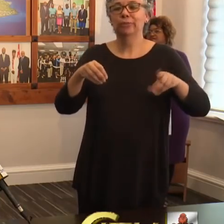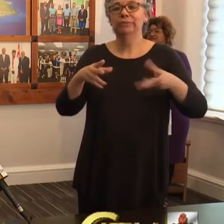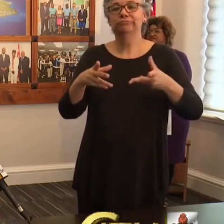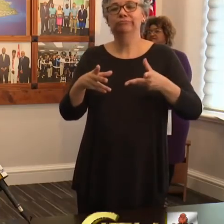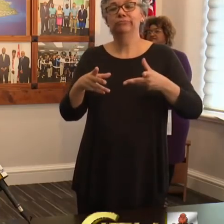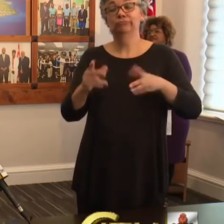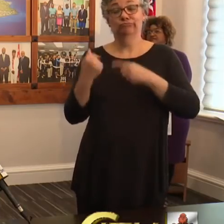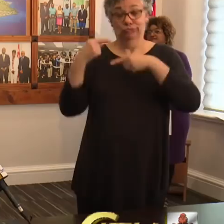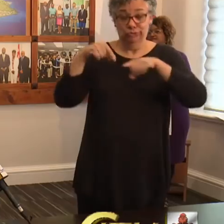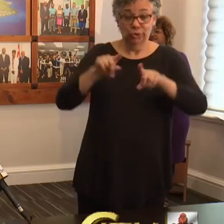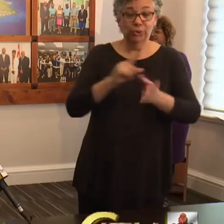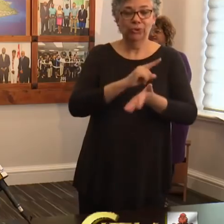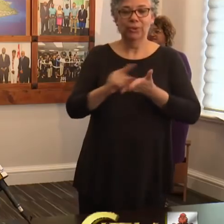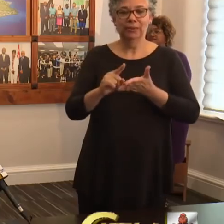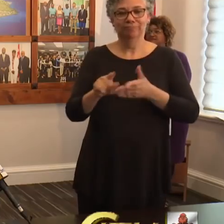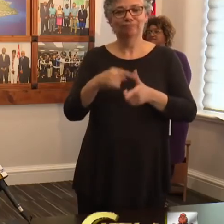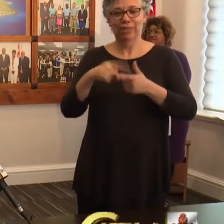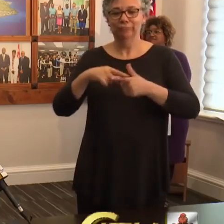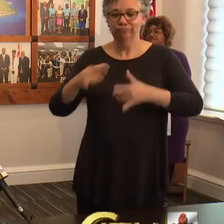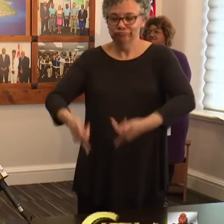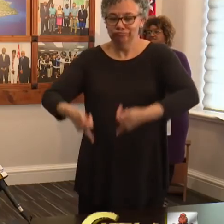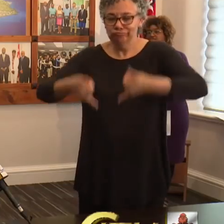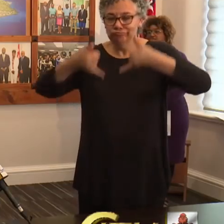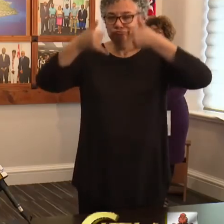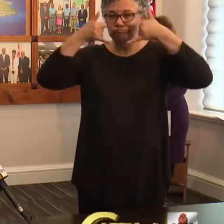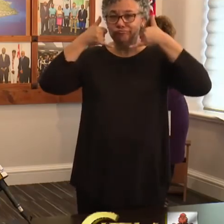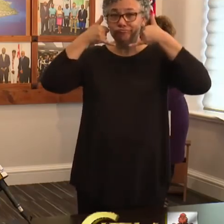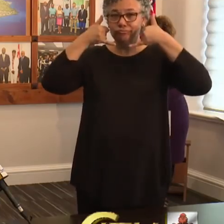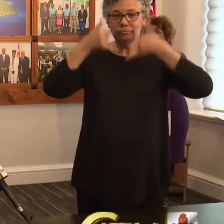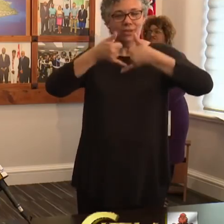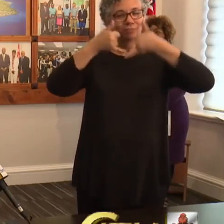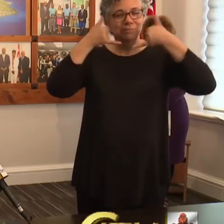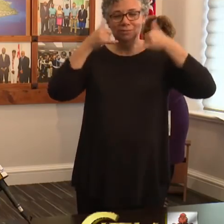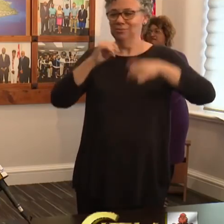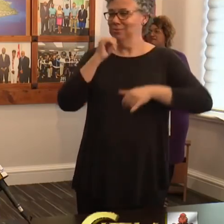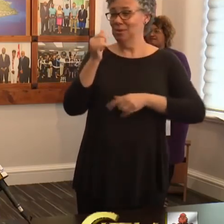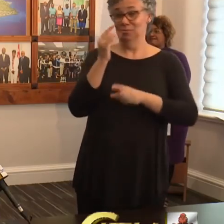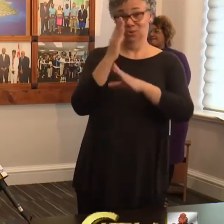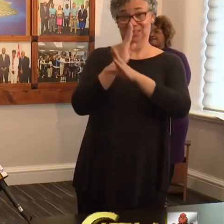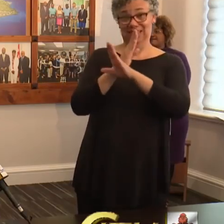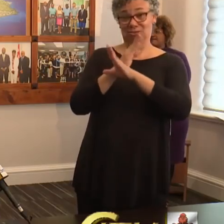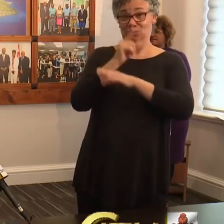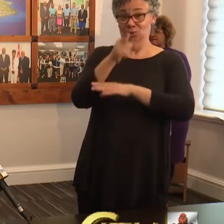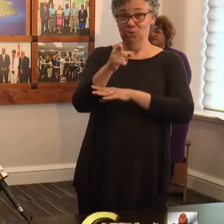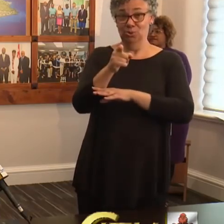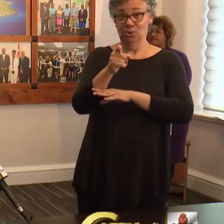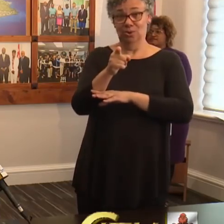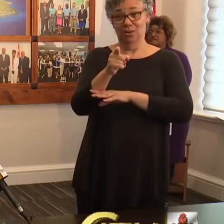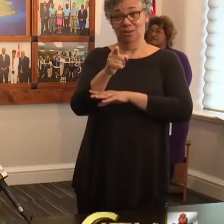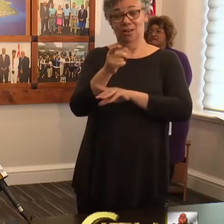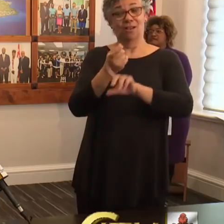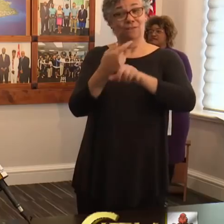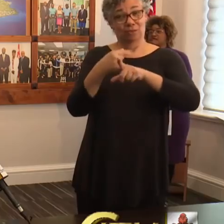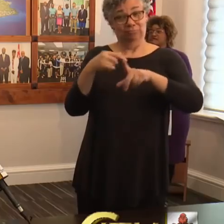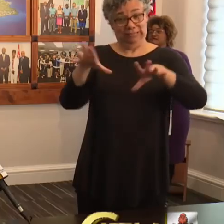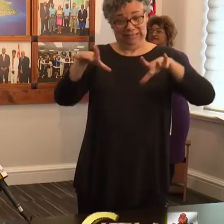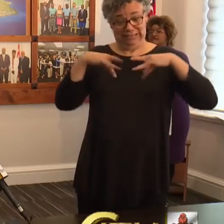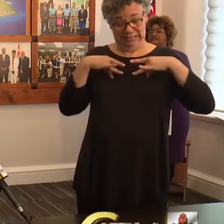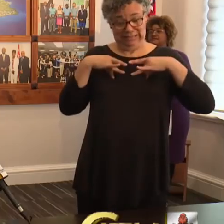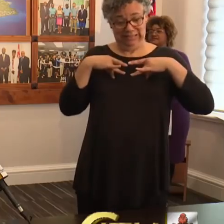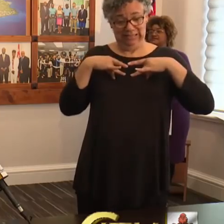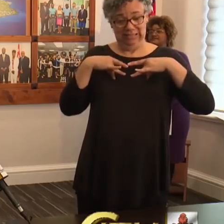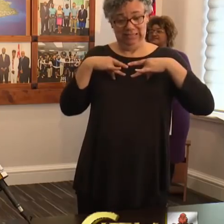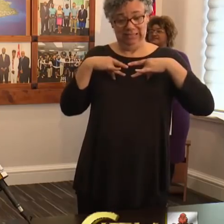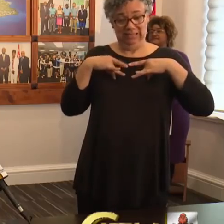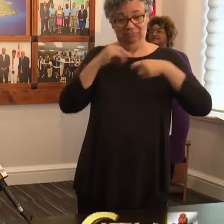during the week that they should look to wear them. To be clear, masks will not protect you from contracting or